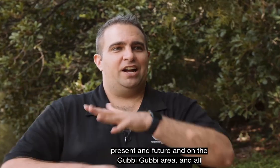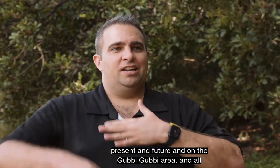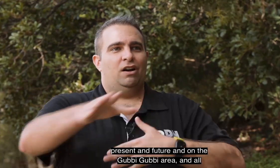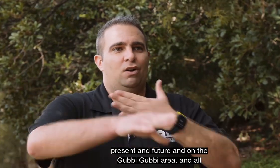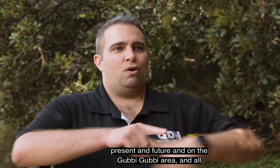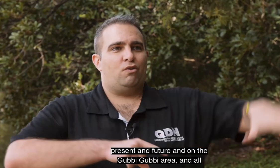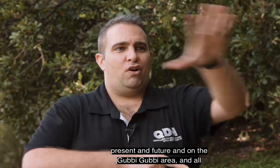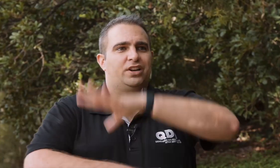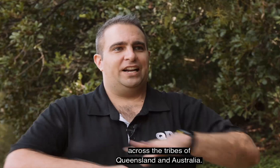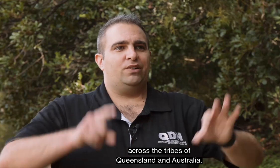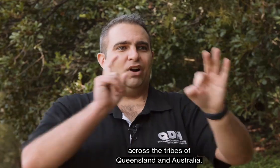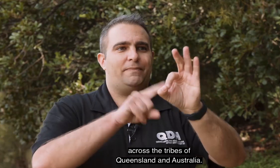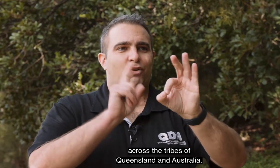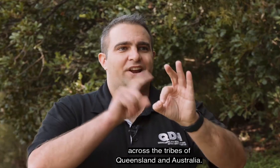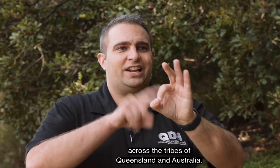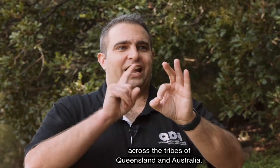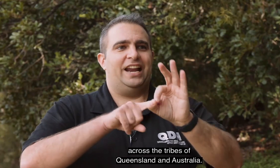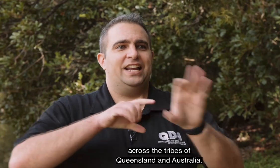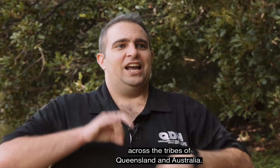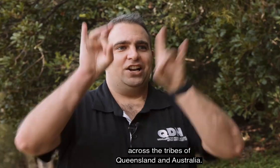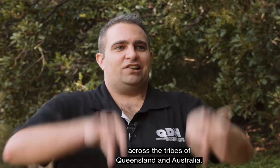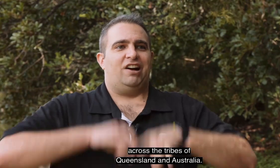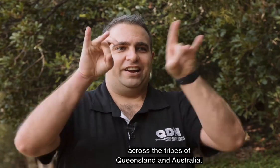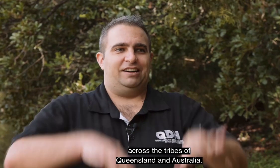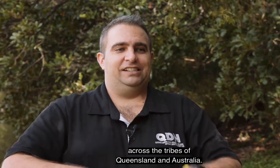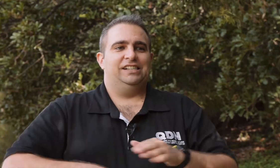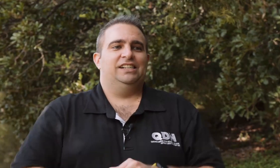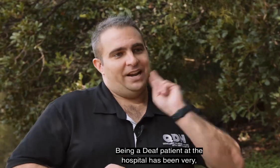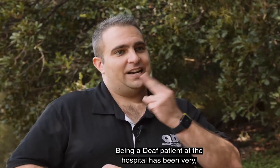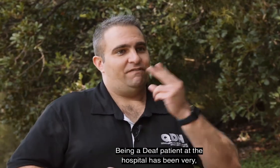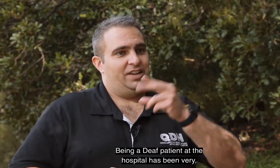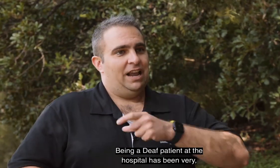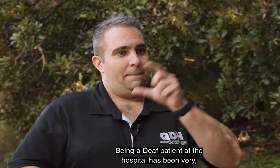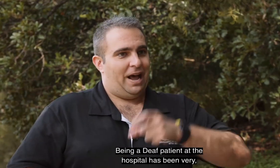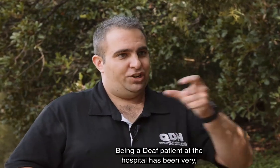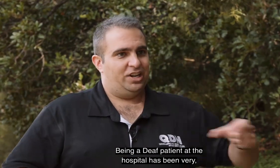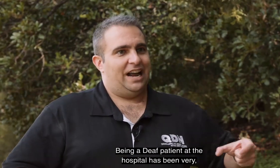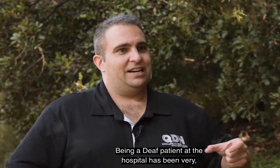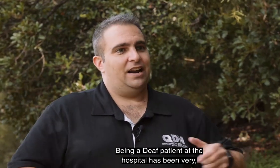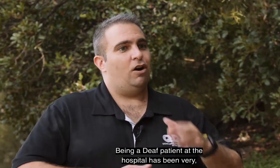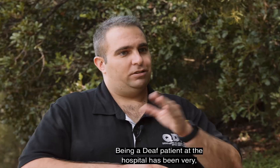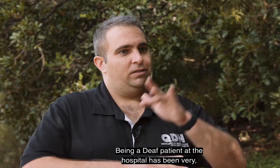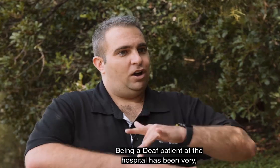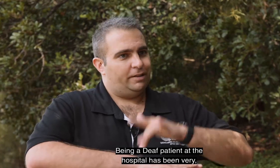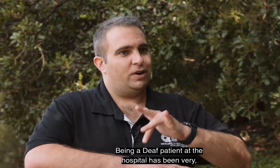and all across the tribes of Queensland and Australia. Being a deaf patient at the hospital